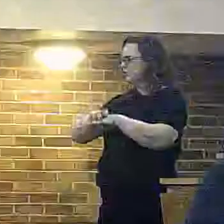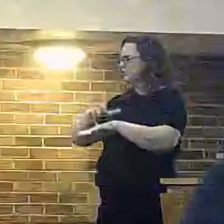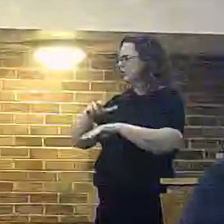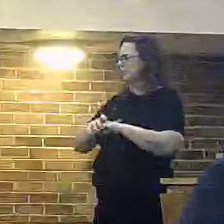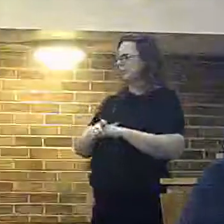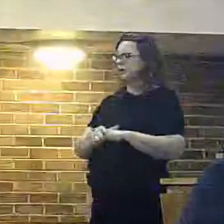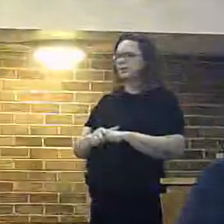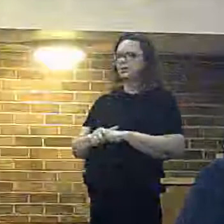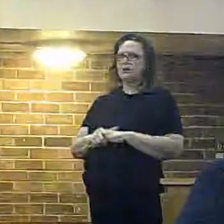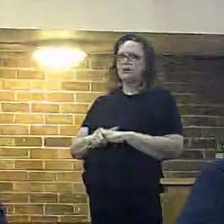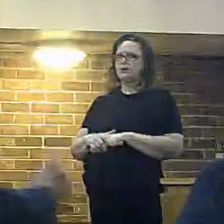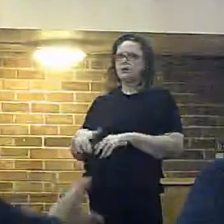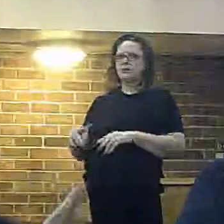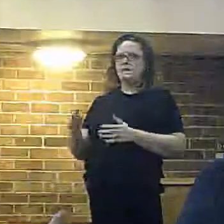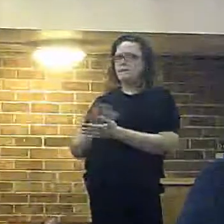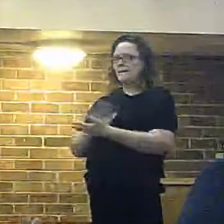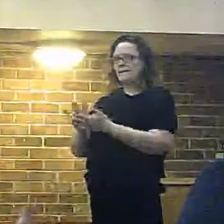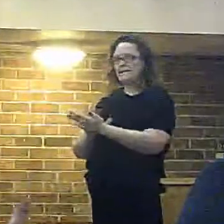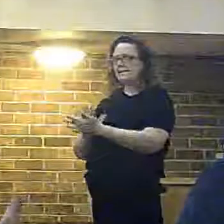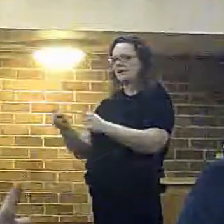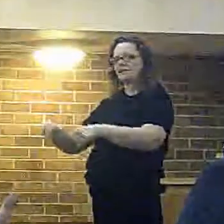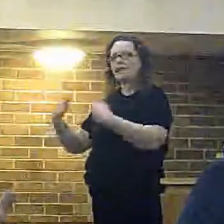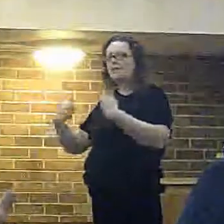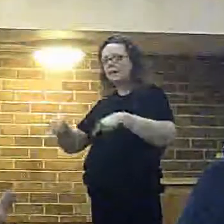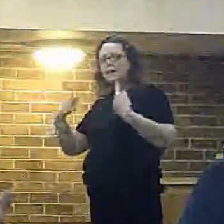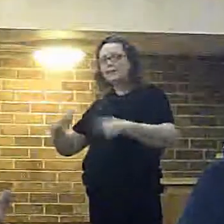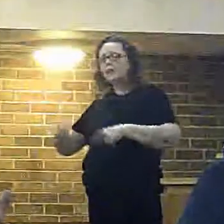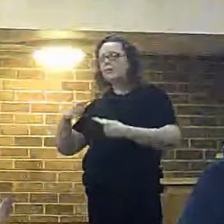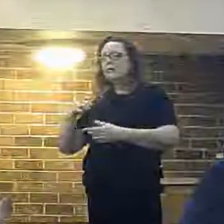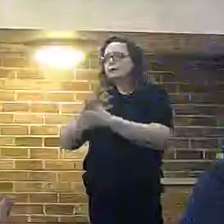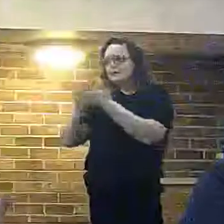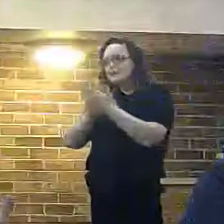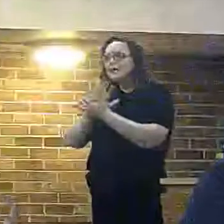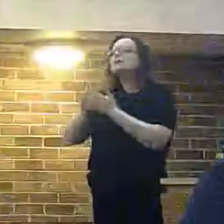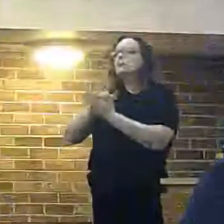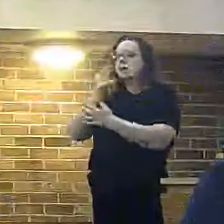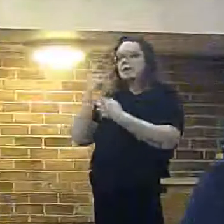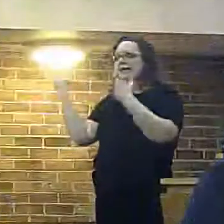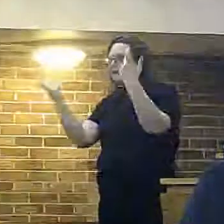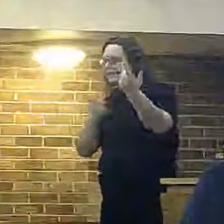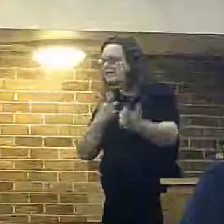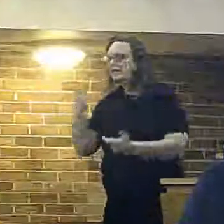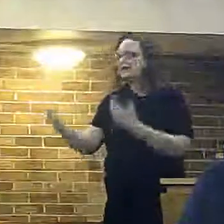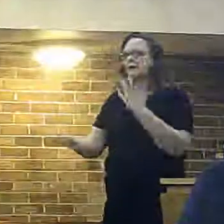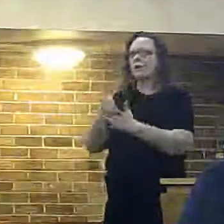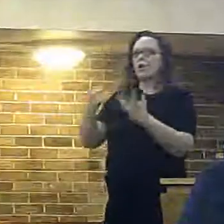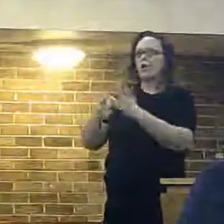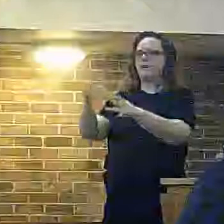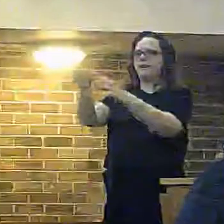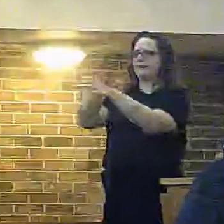is no longer available which opens the door to us to look at other sites outside which